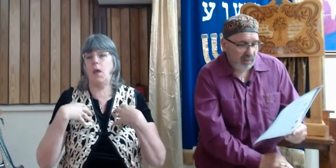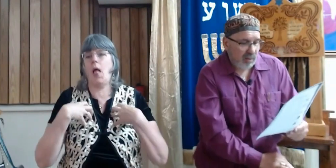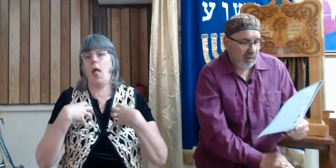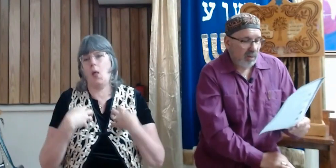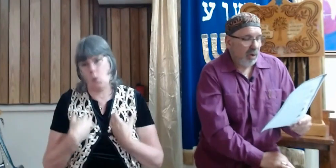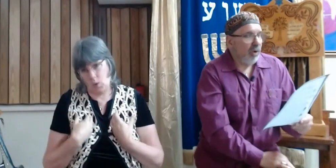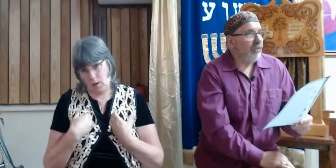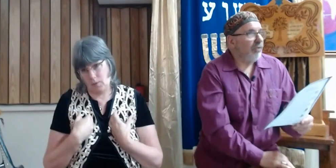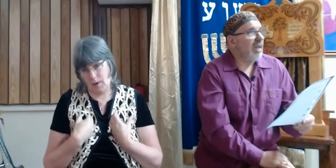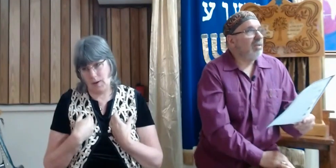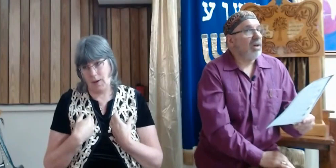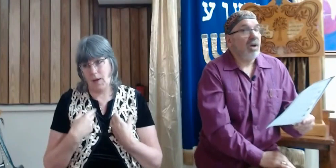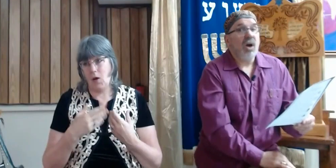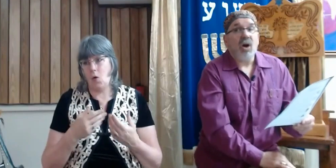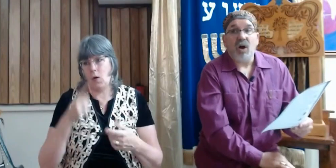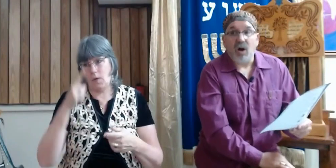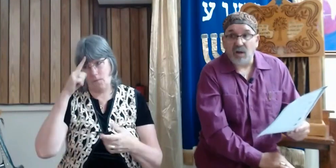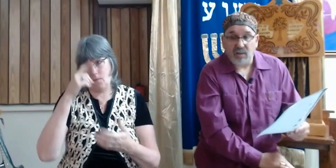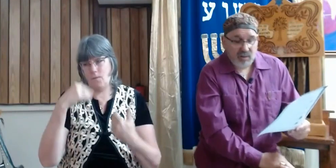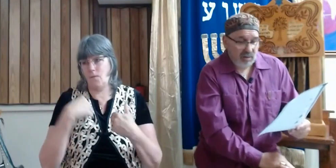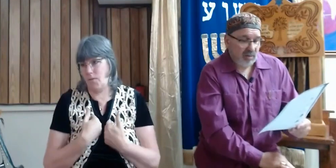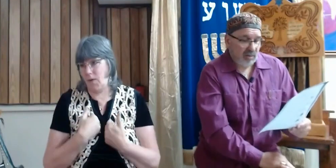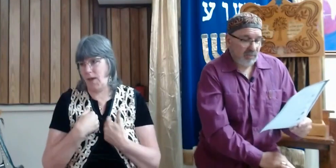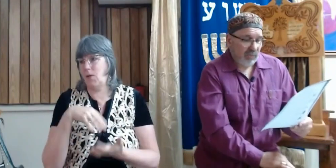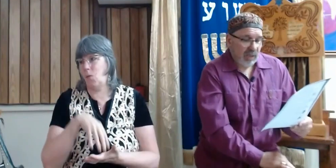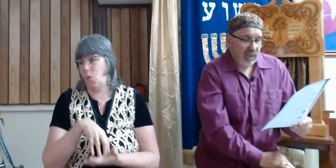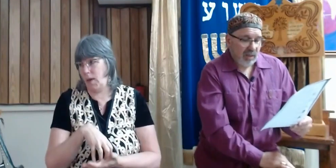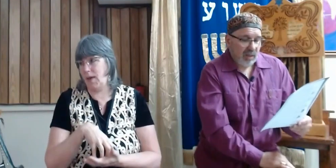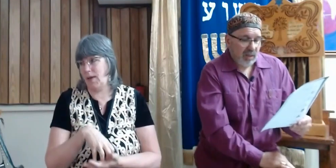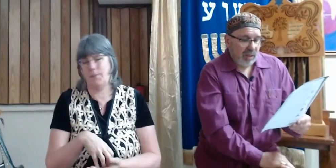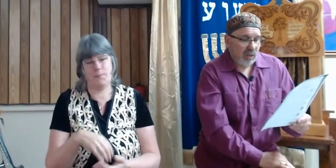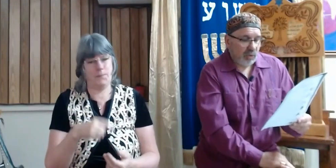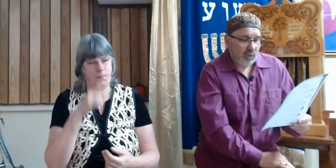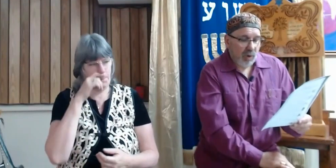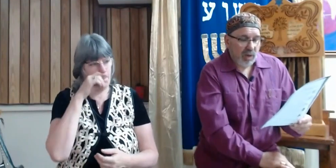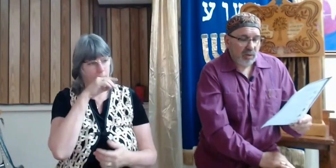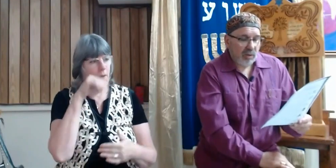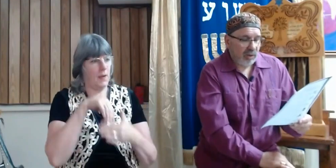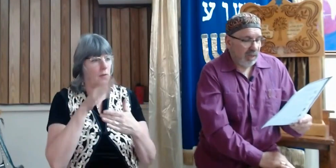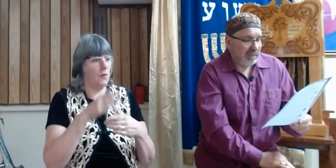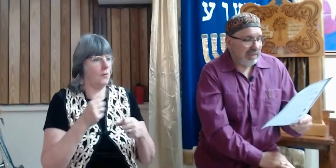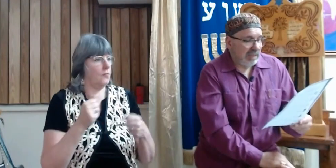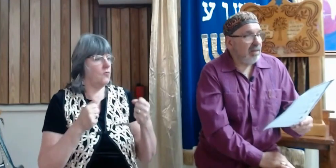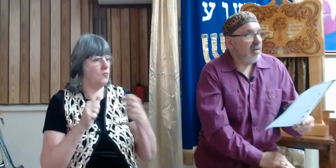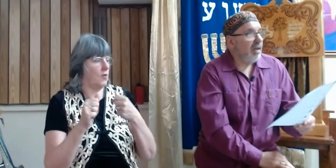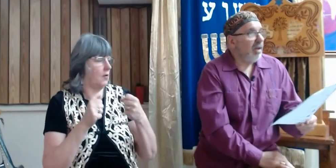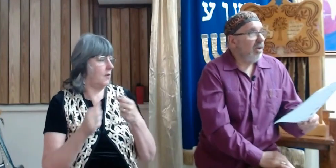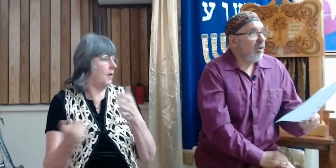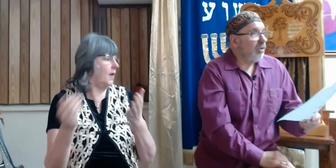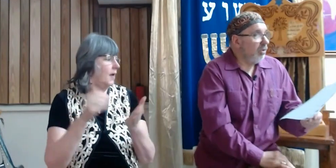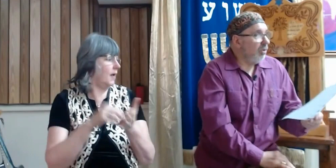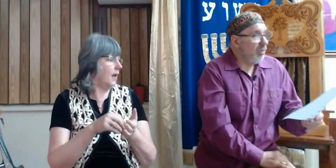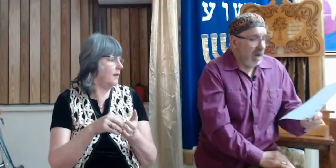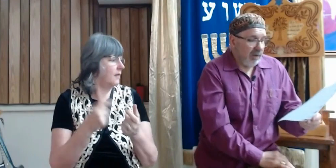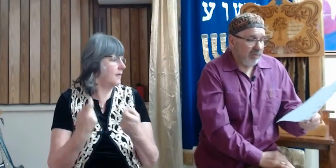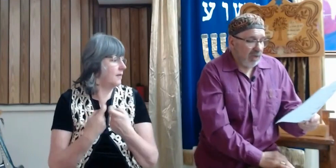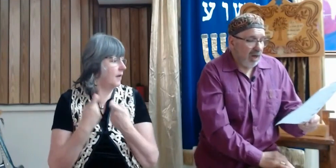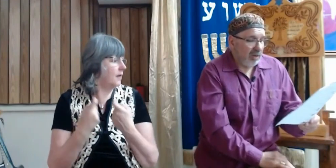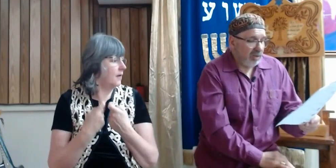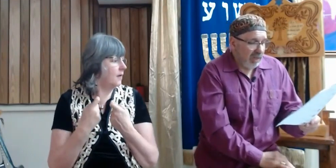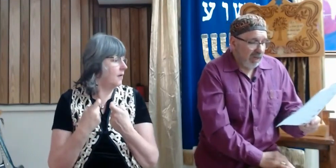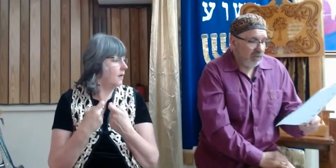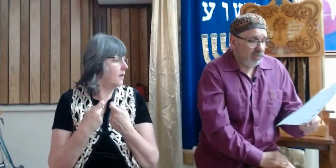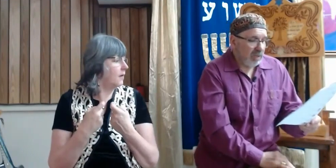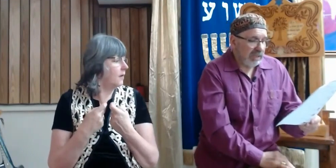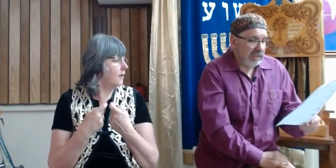or faint hearted. In your struggle against sin, you have